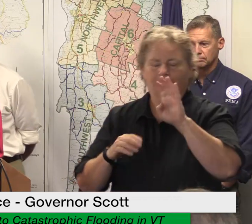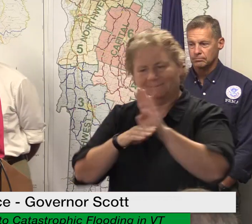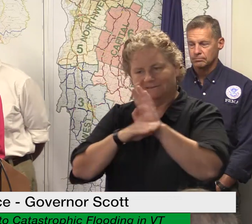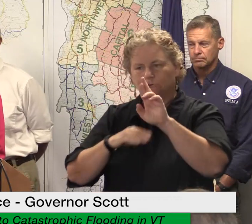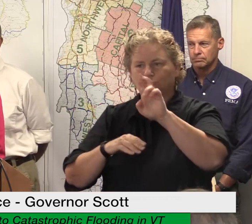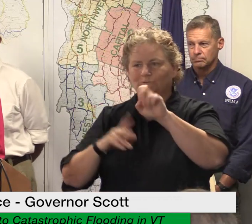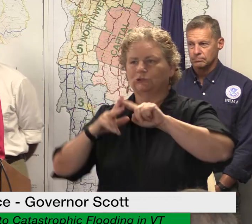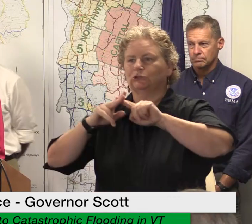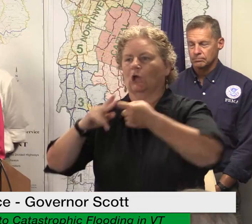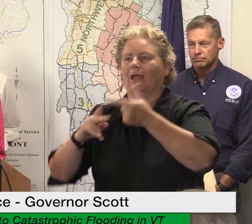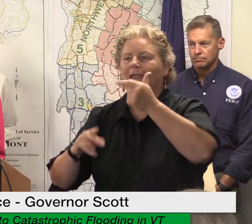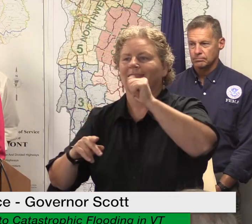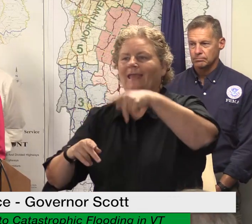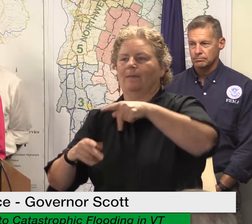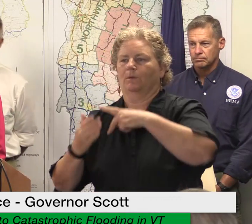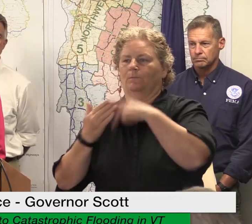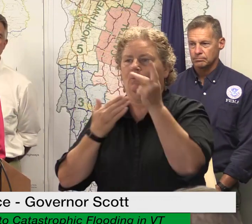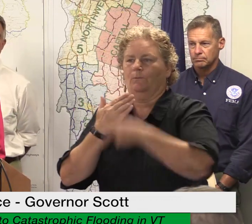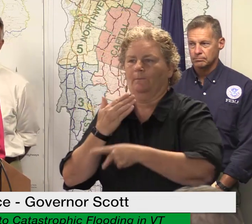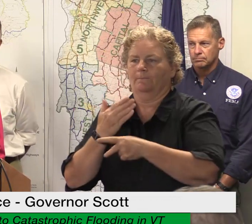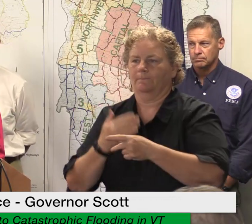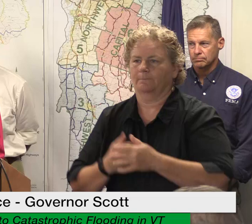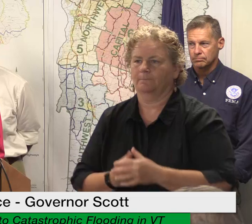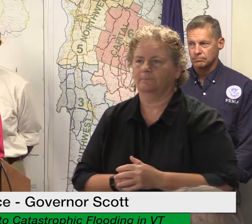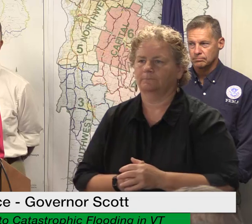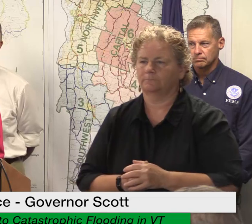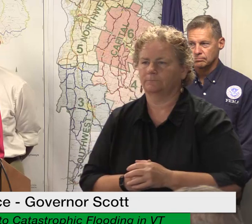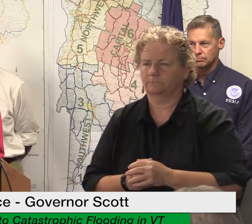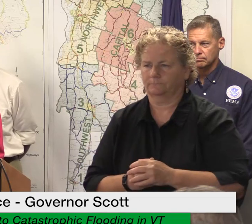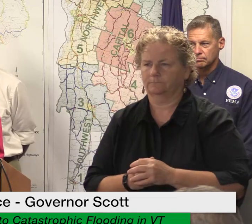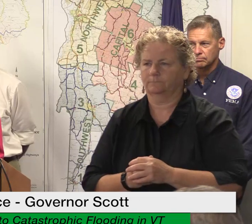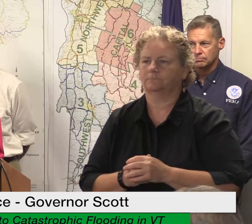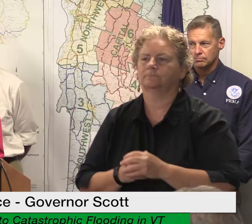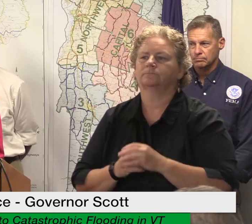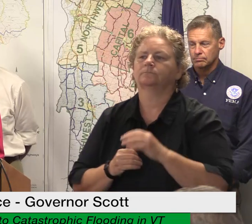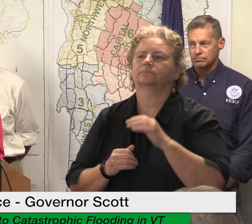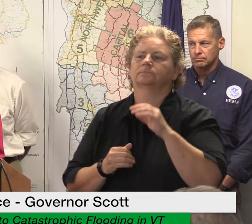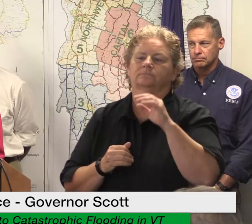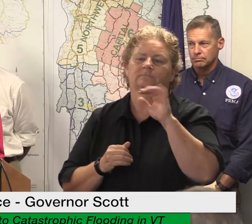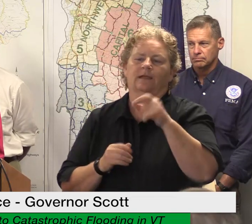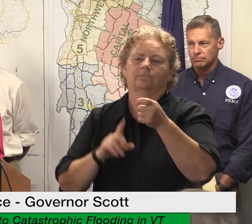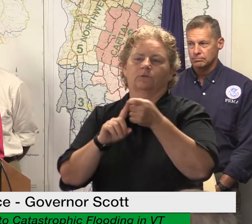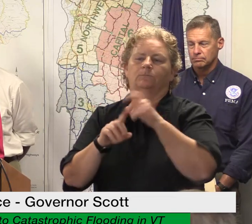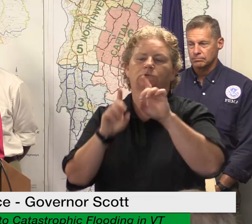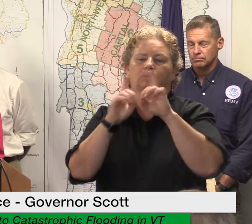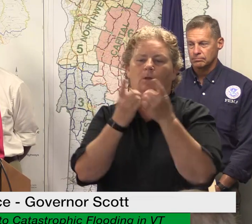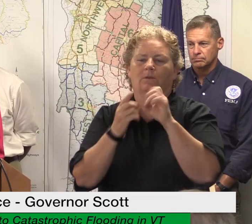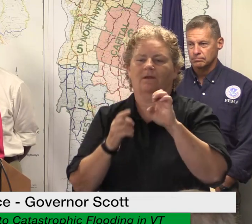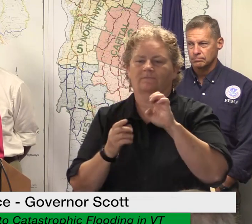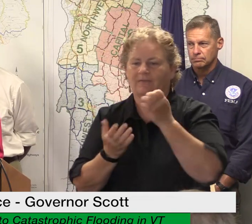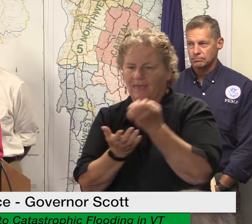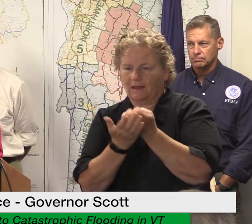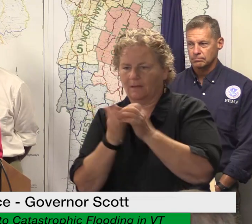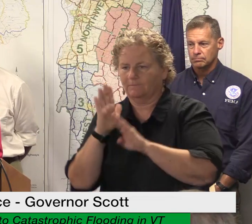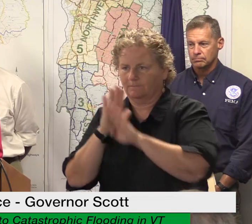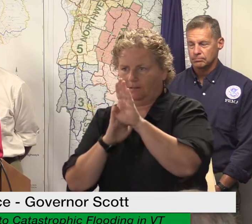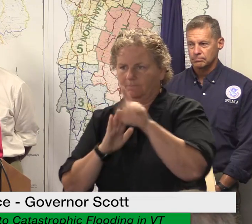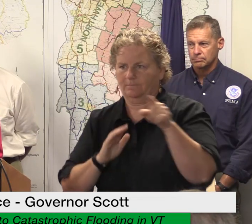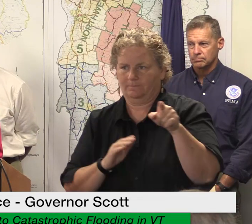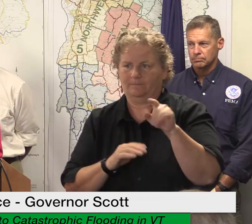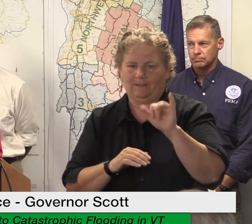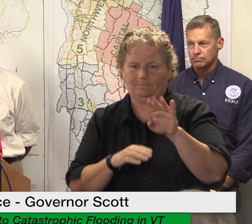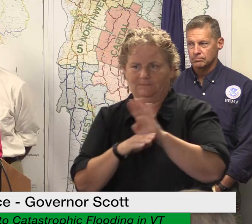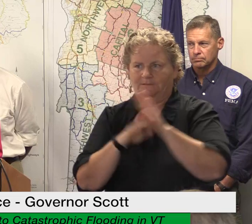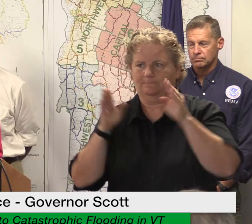development and will provide 20 million dollars directly to impacted businesses and not-for-profits